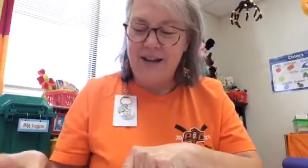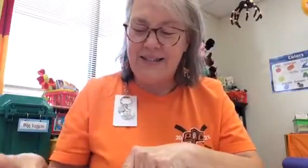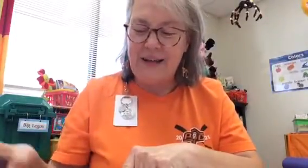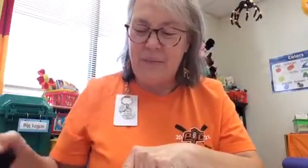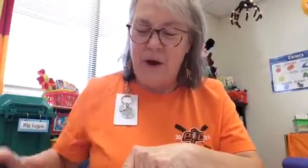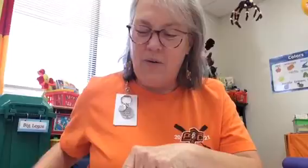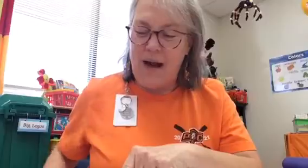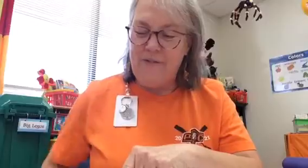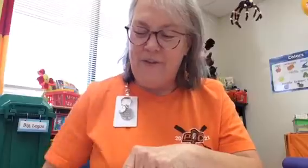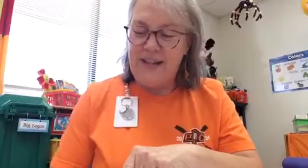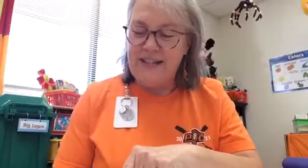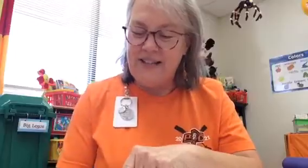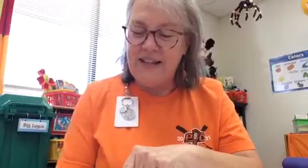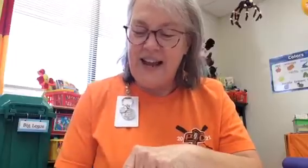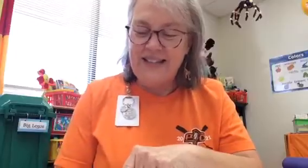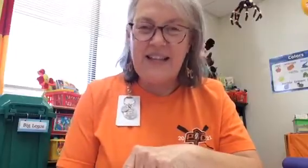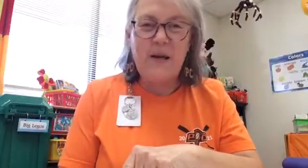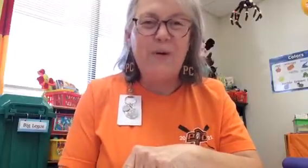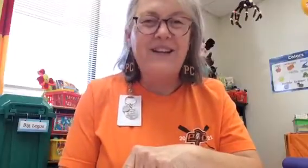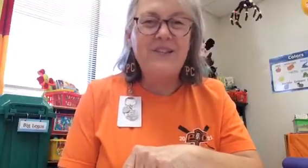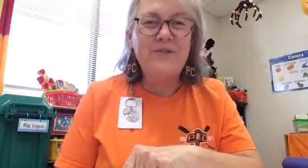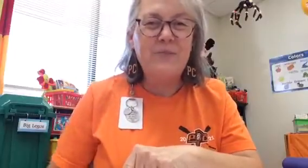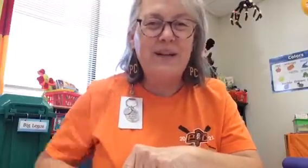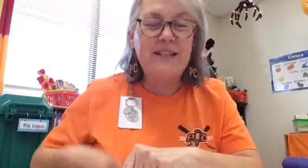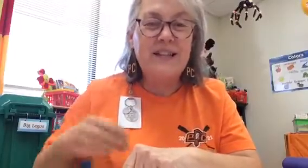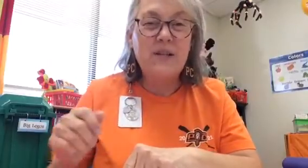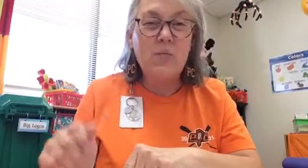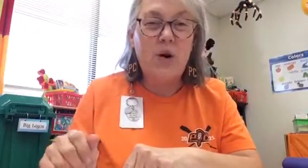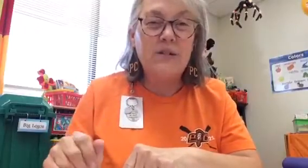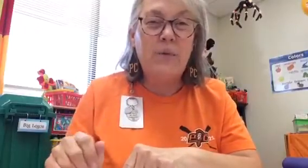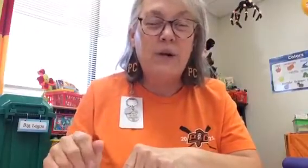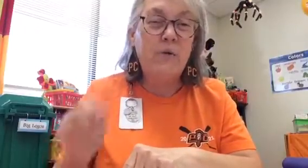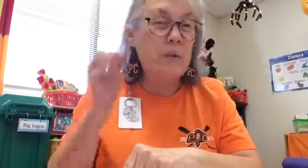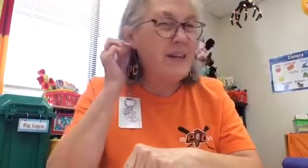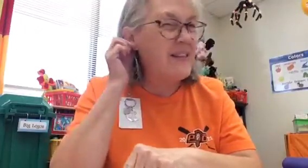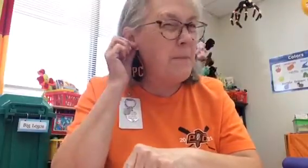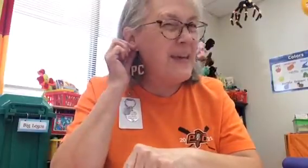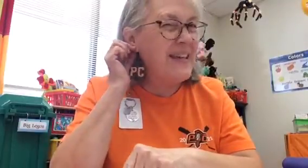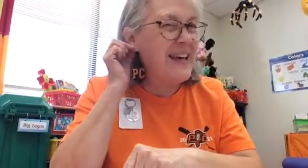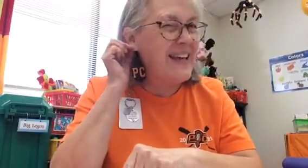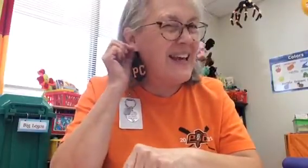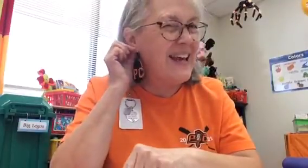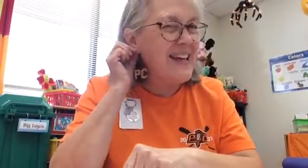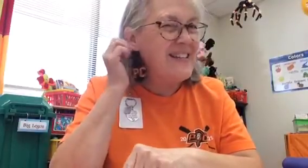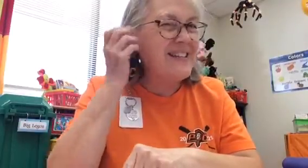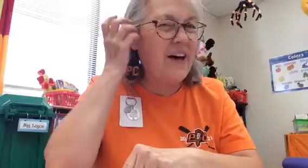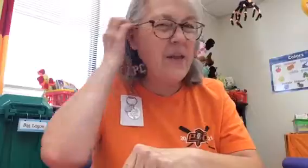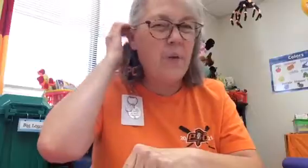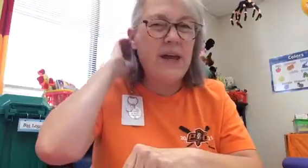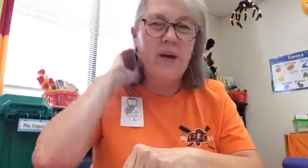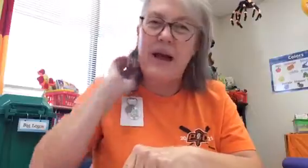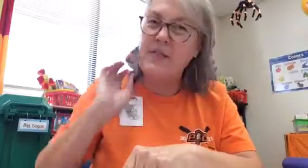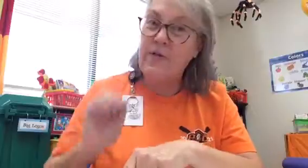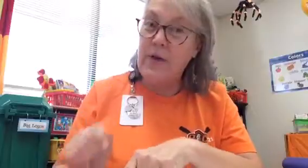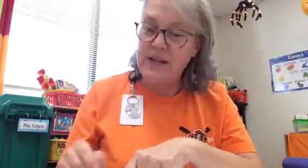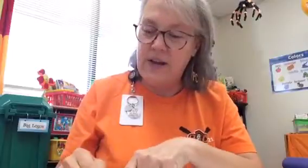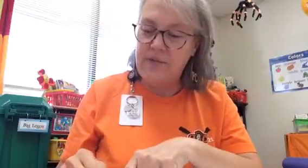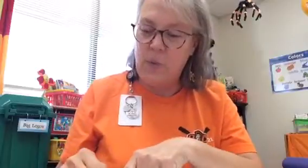Awesome. Alright friends, the next thing that we're going to do is we're going to say some words and we're going to repeat the beginning sound that we hear at the front of the